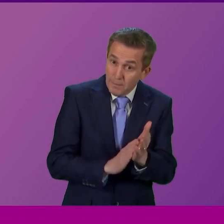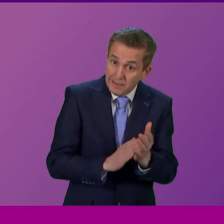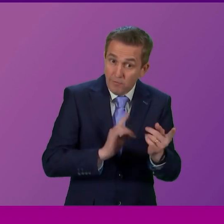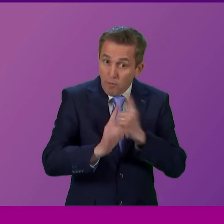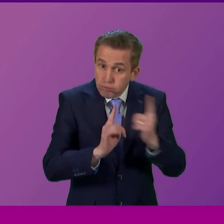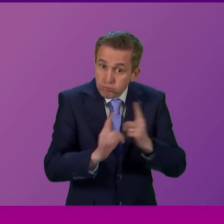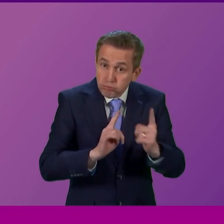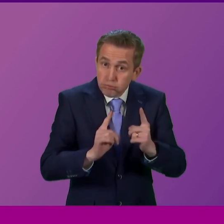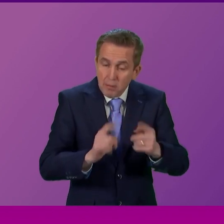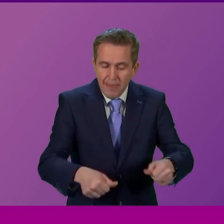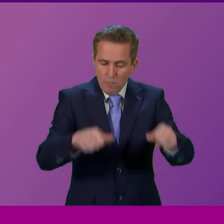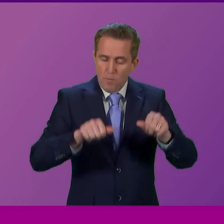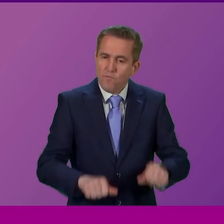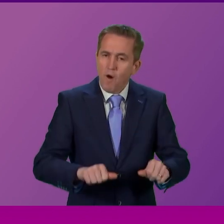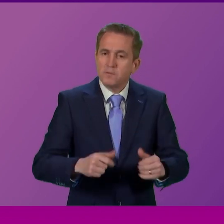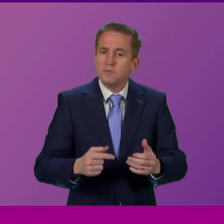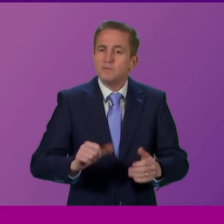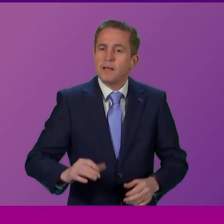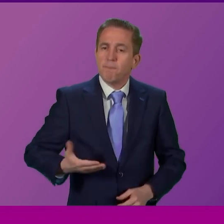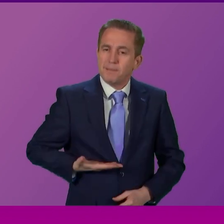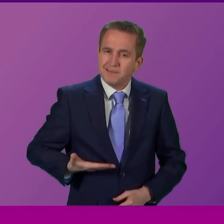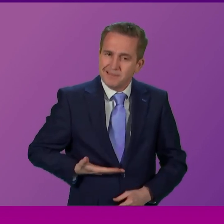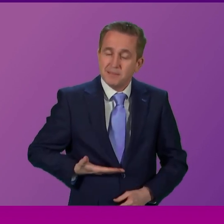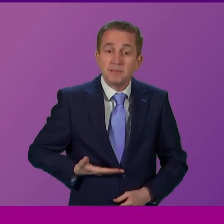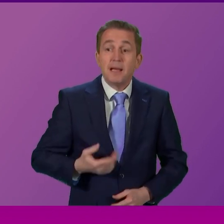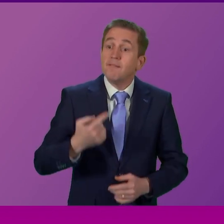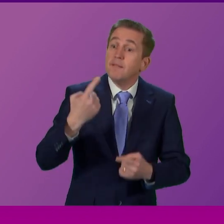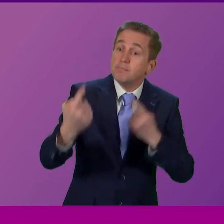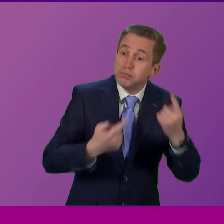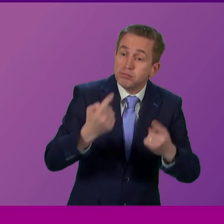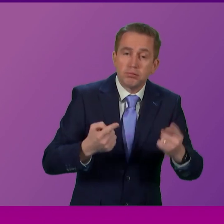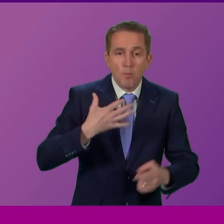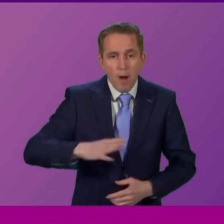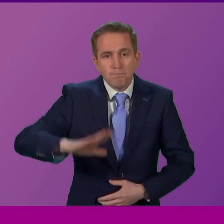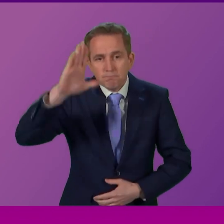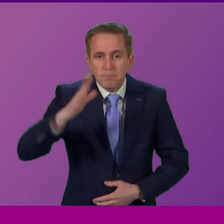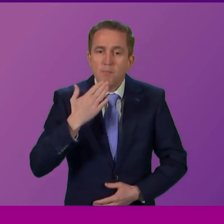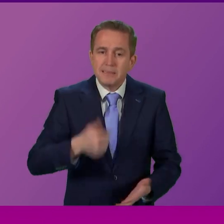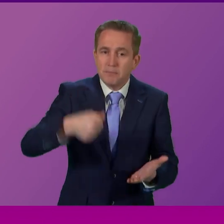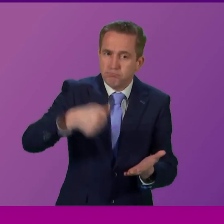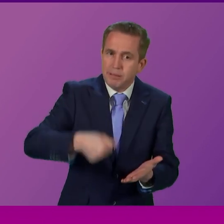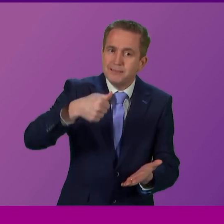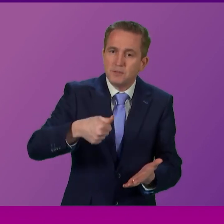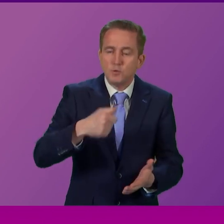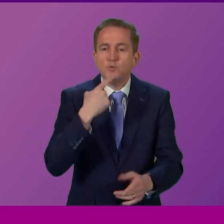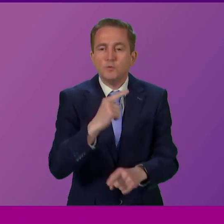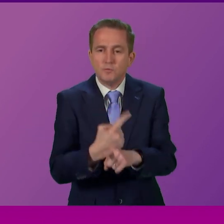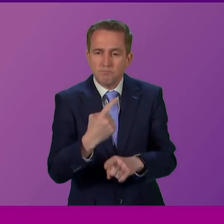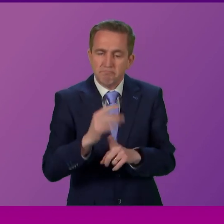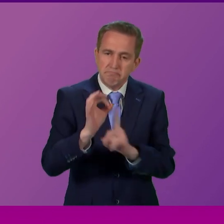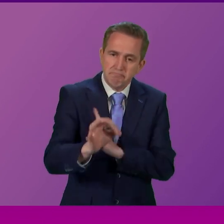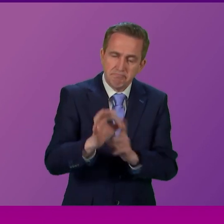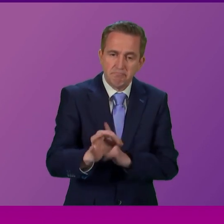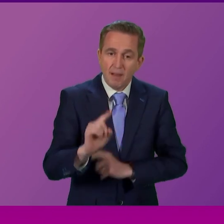on to the next item of business. I'd be grateful if members wish to ask a question where to press their request to speak buttons now. and I call on Sandesh